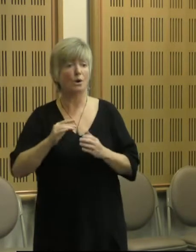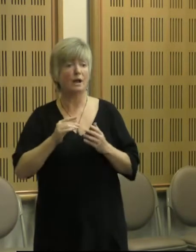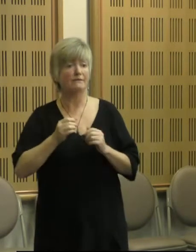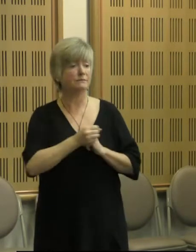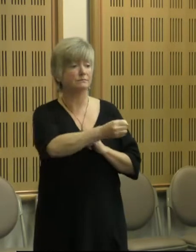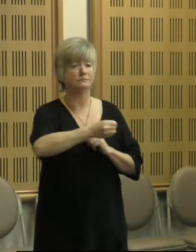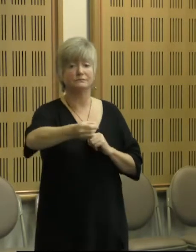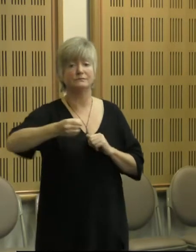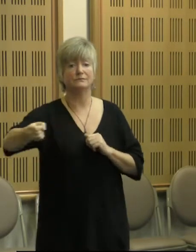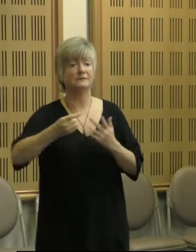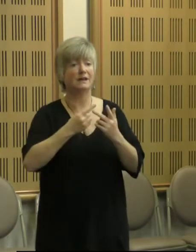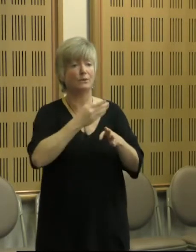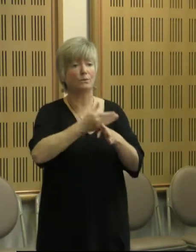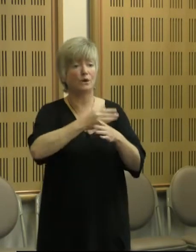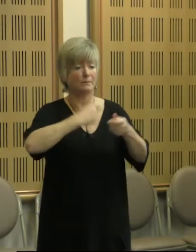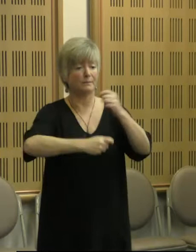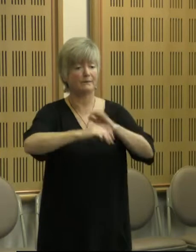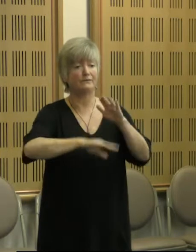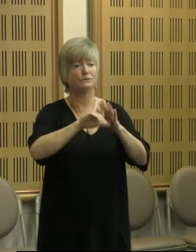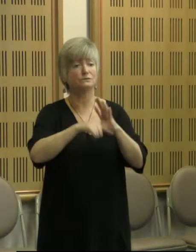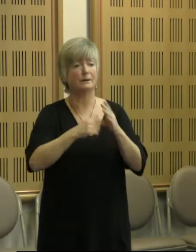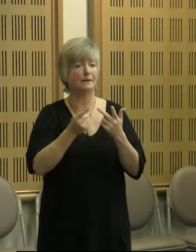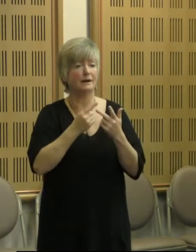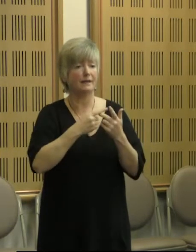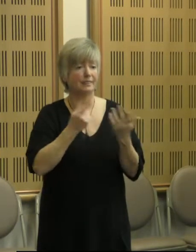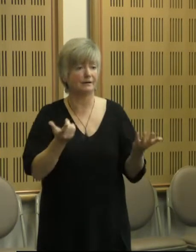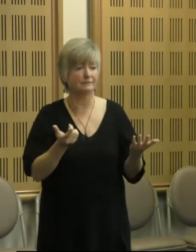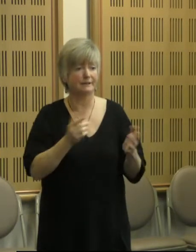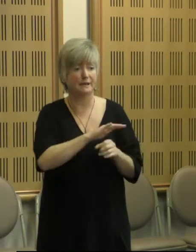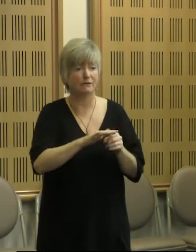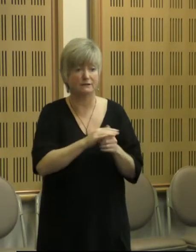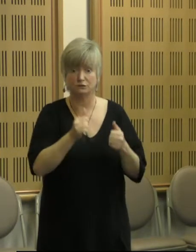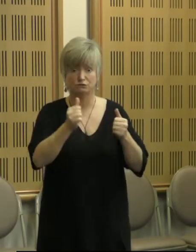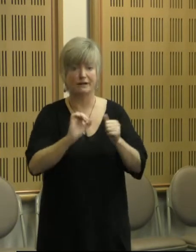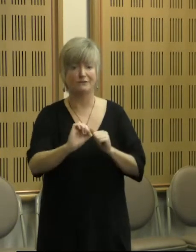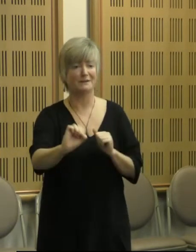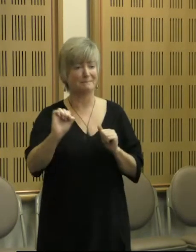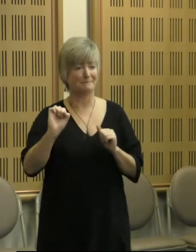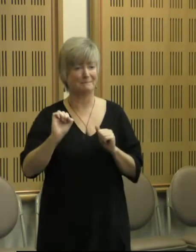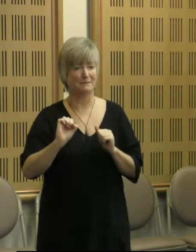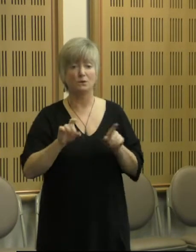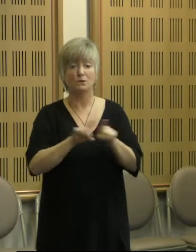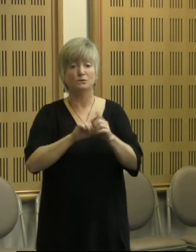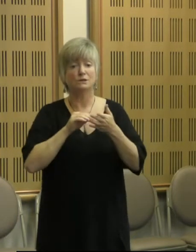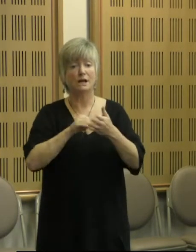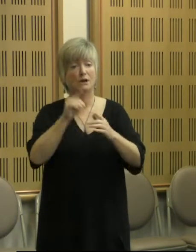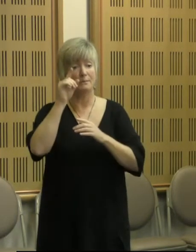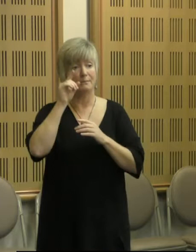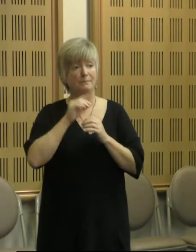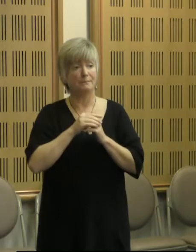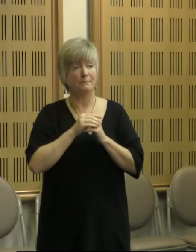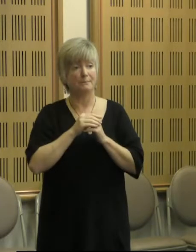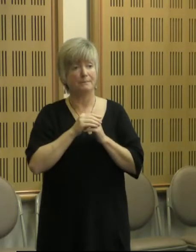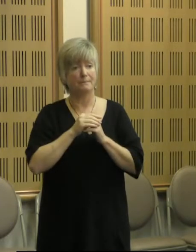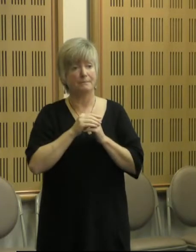work. They've all become full-time in other capacities, which is really great for them personally, and also helped to build that capacity within organisations.